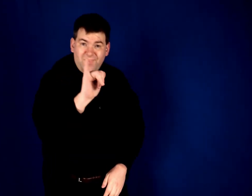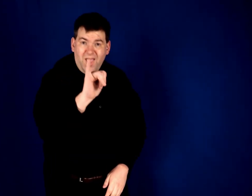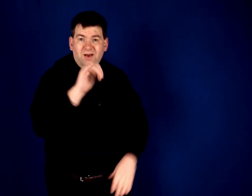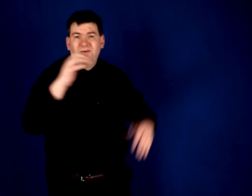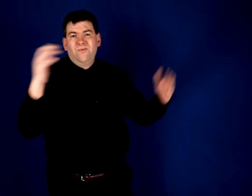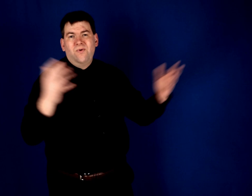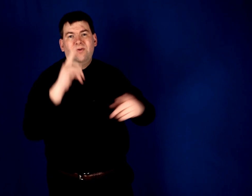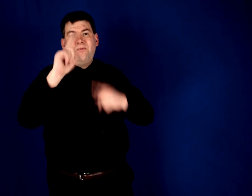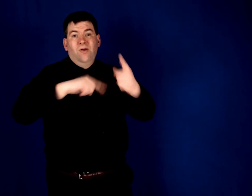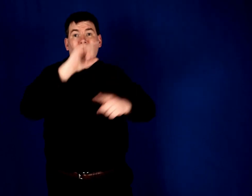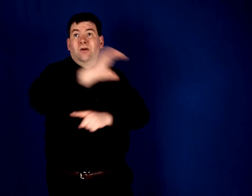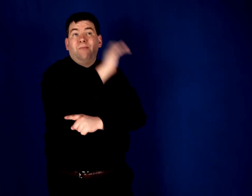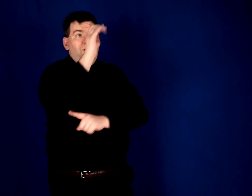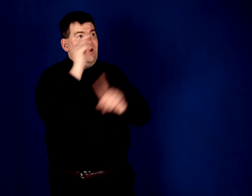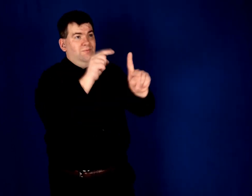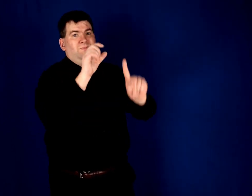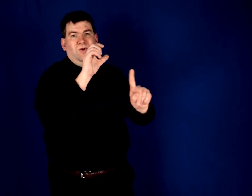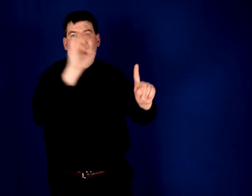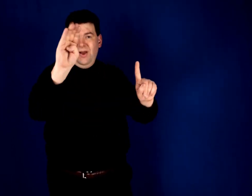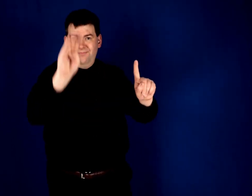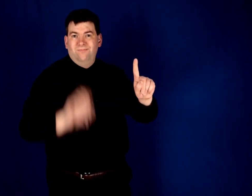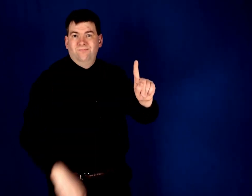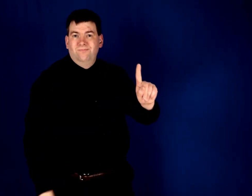That's what Christmas is all about, Charlie Brown. of the city of who's come. Wait, The city's amazing, And